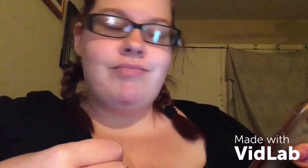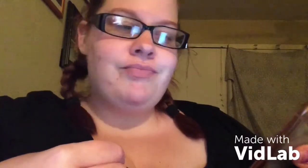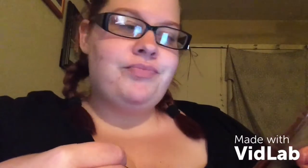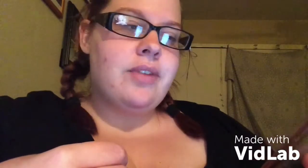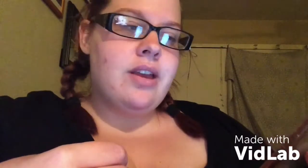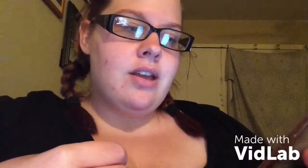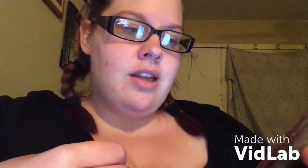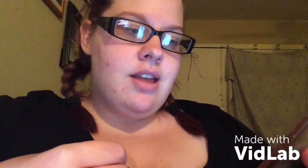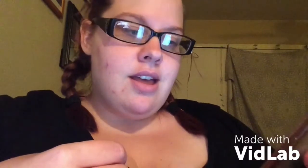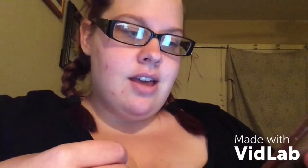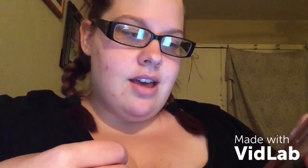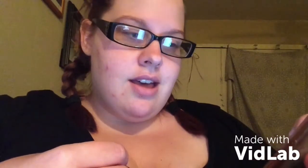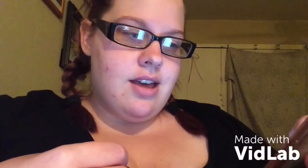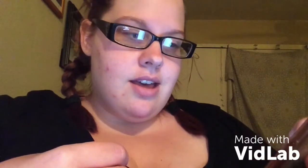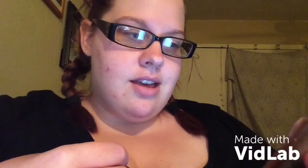Um,